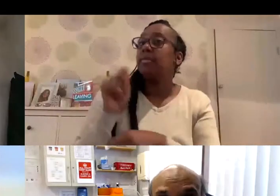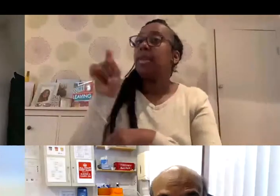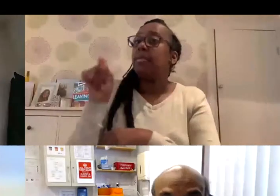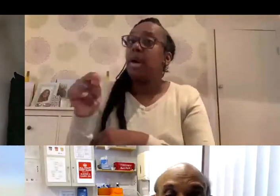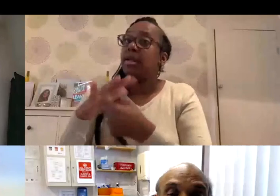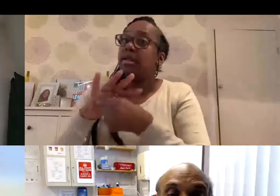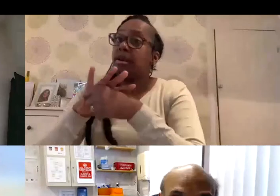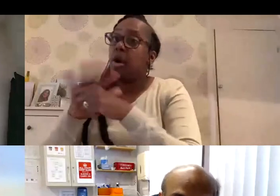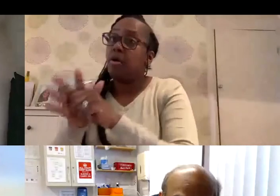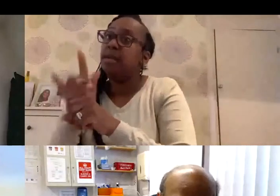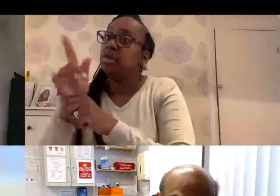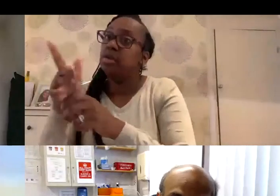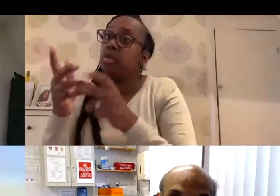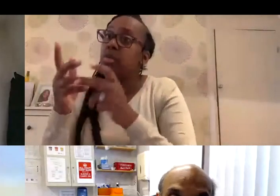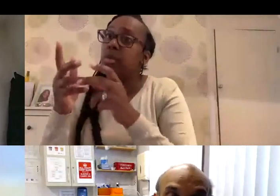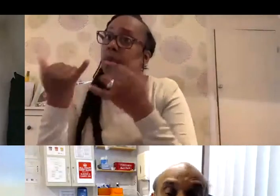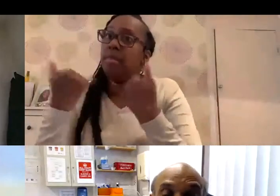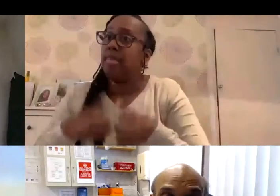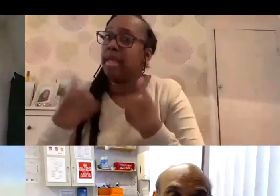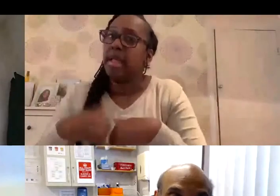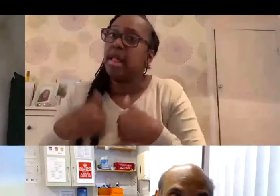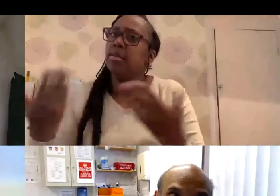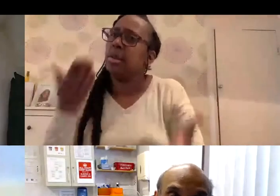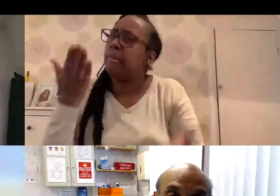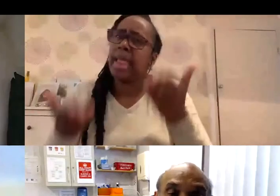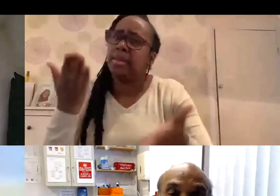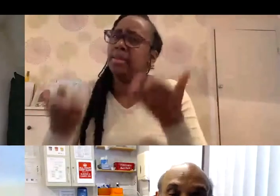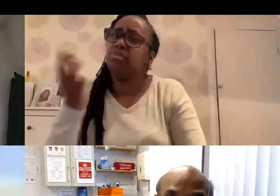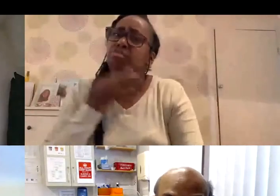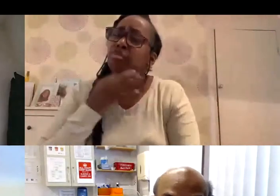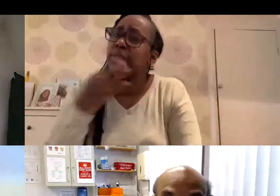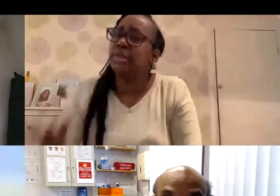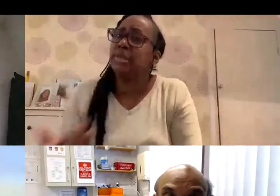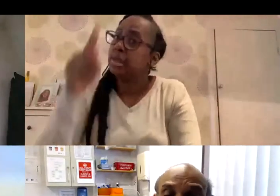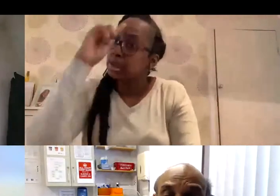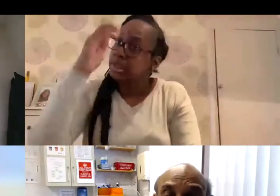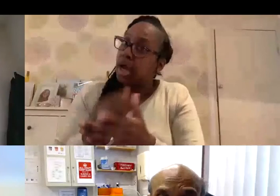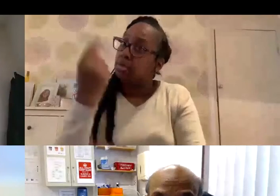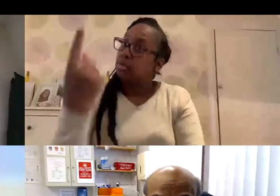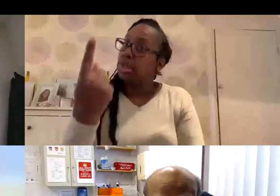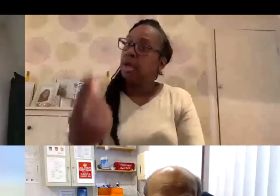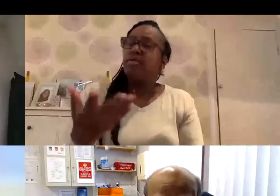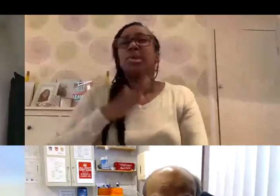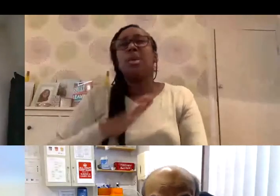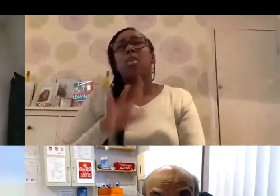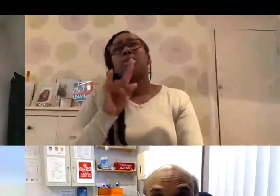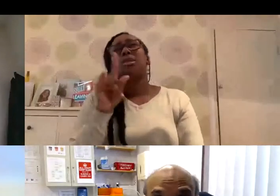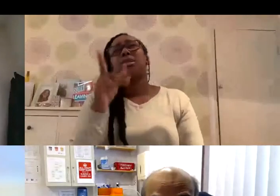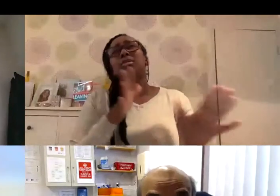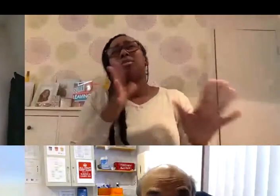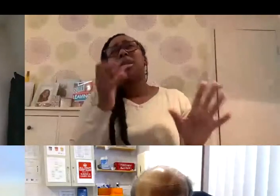a greater impact, vaccine will have a lesser impact. And you've got to balance that risk and decide for yourself, do I want to charge the virus,